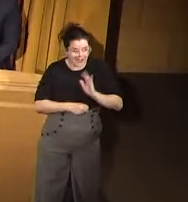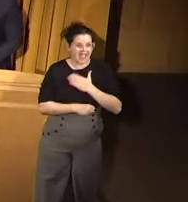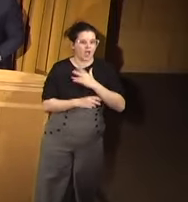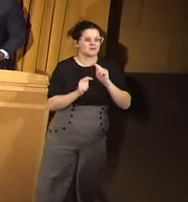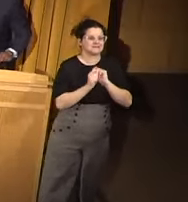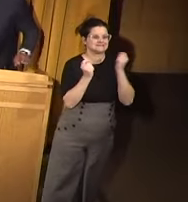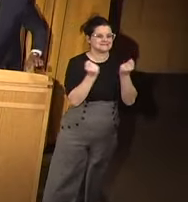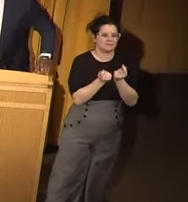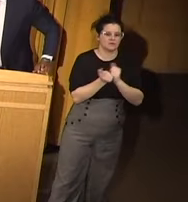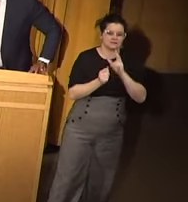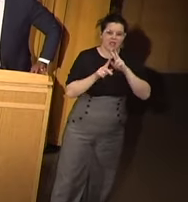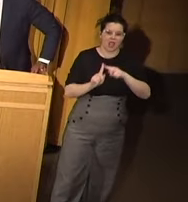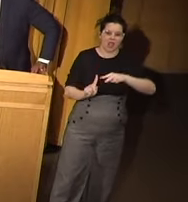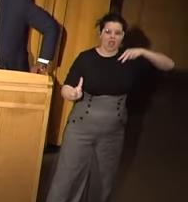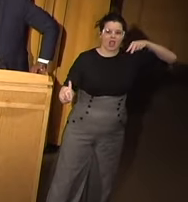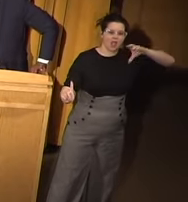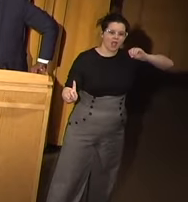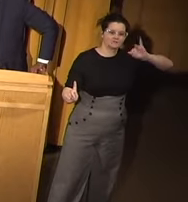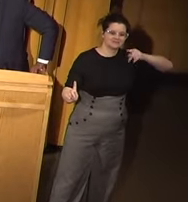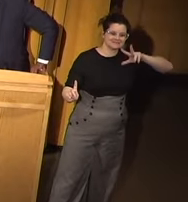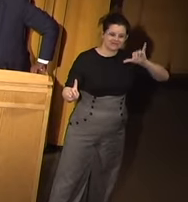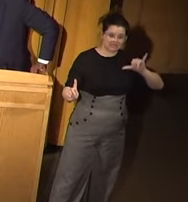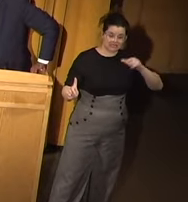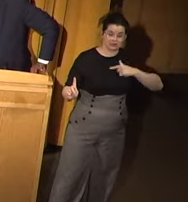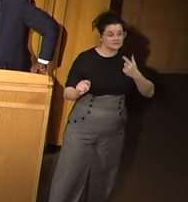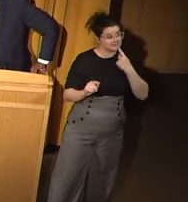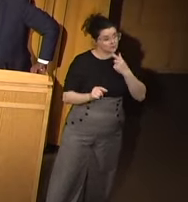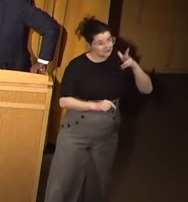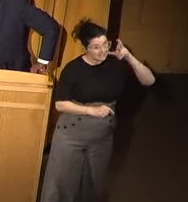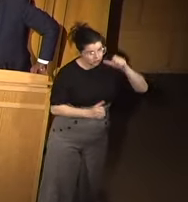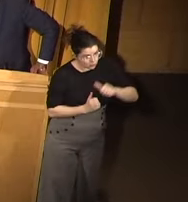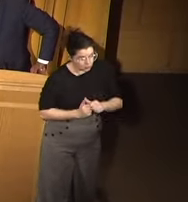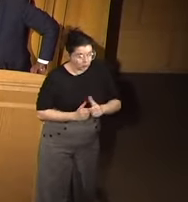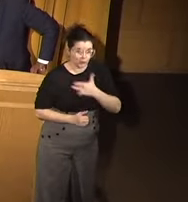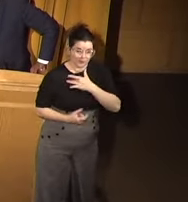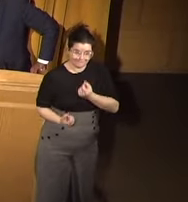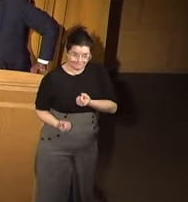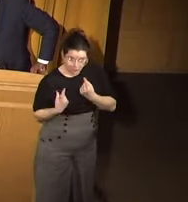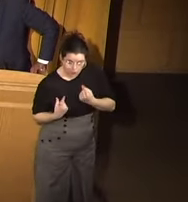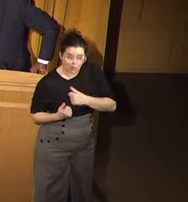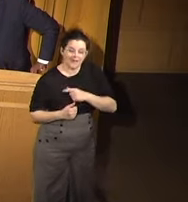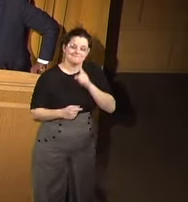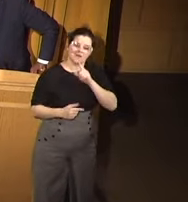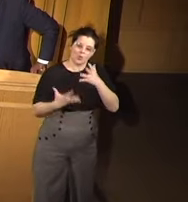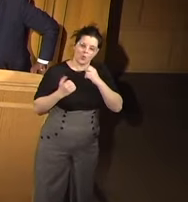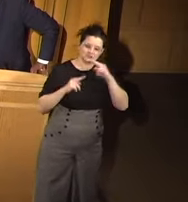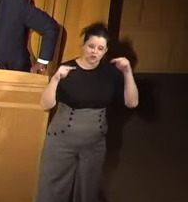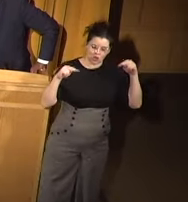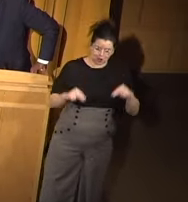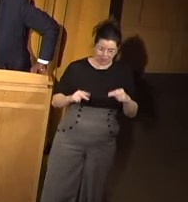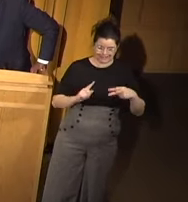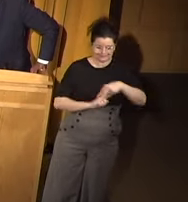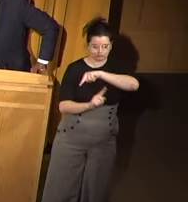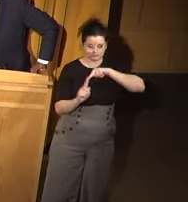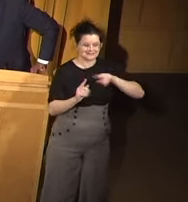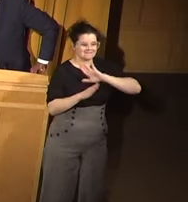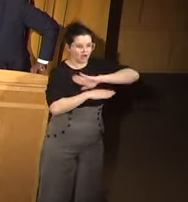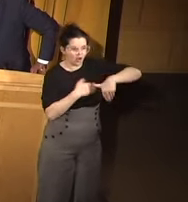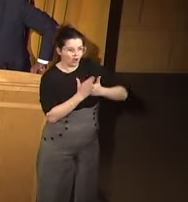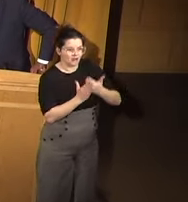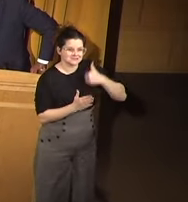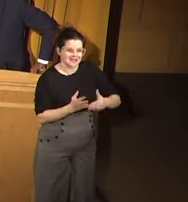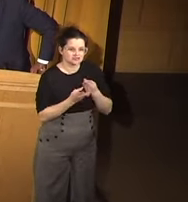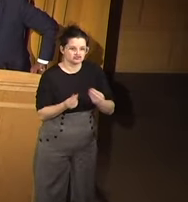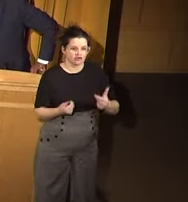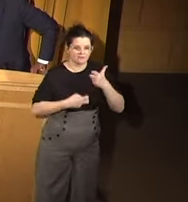offers that objectivity to say, listen, we hear you, we feel you, but we want you to look at perspectives from all sides in solving